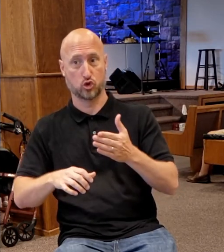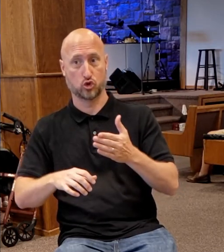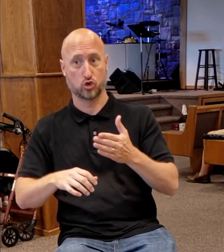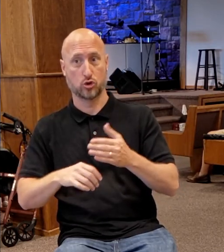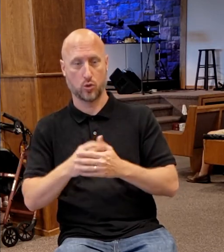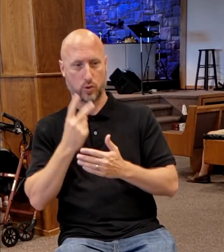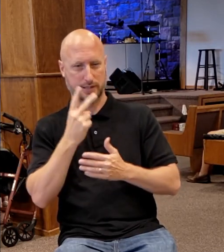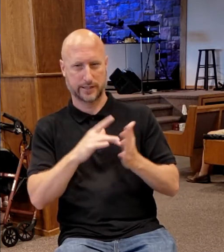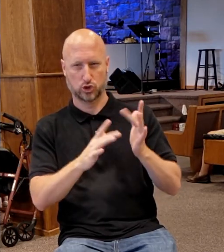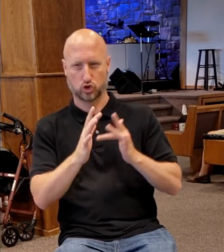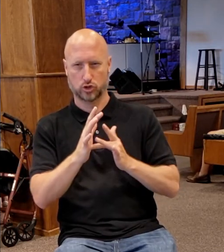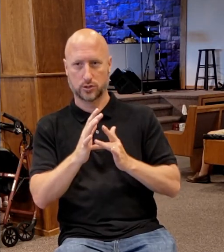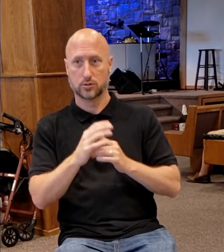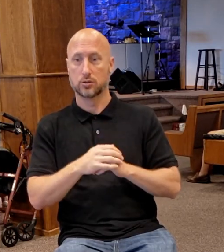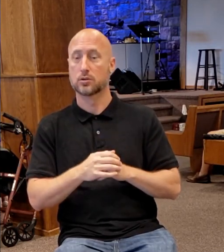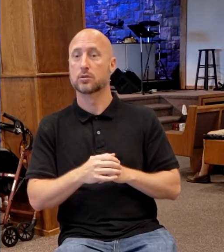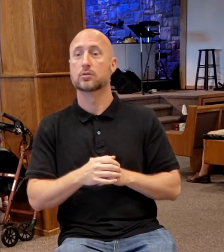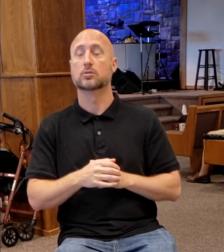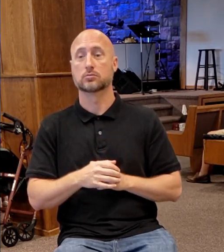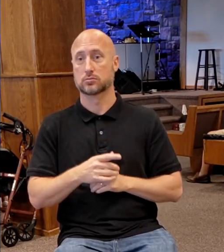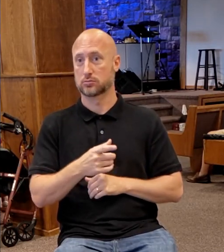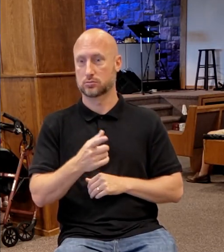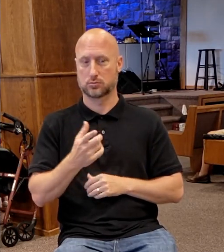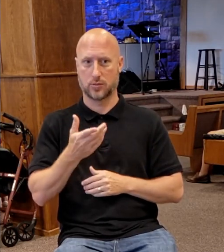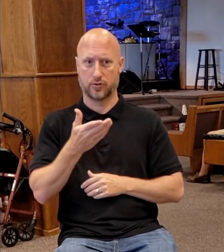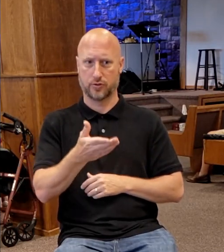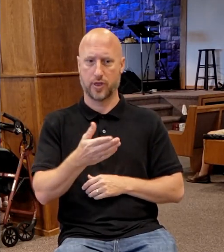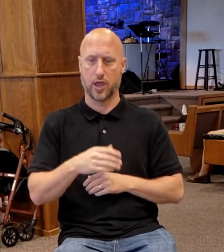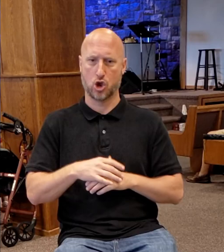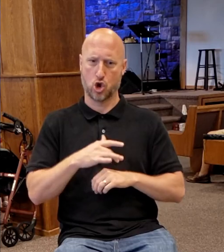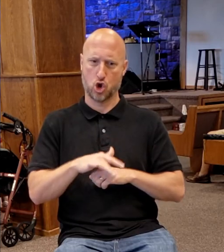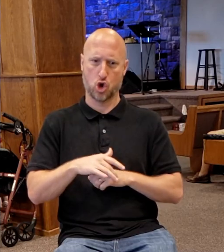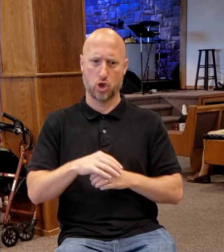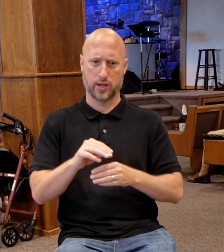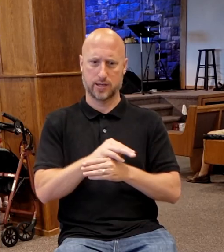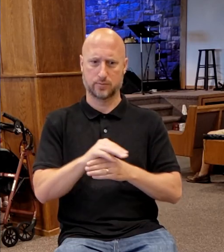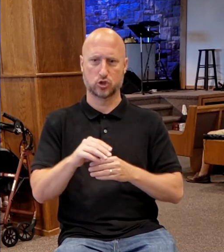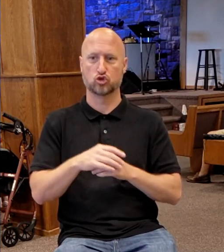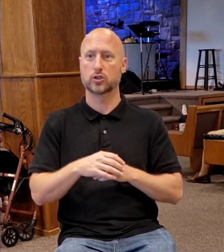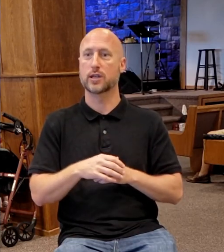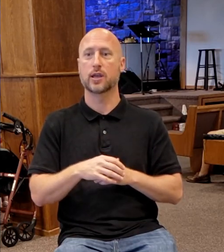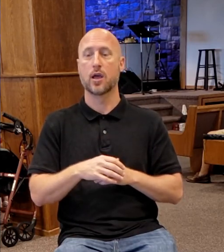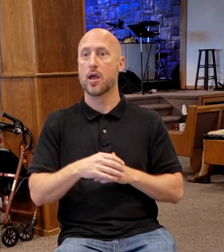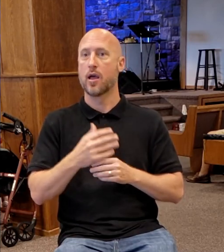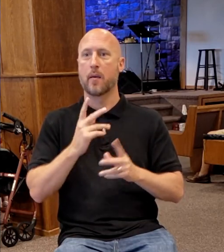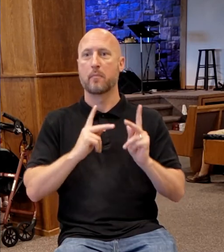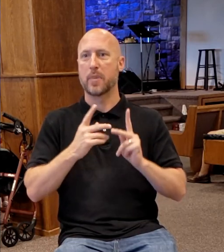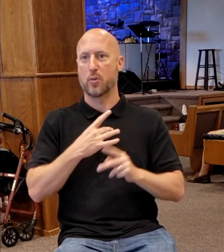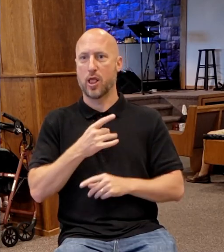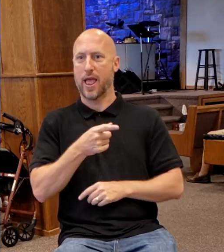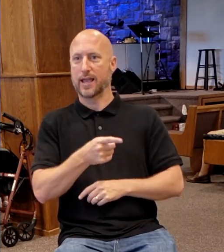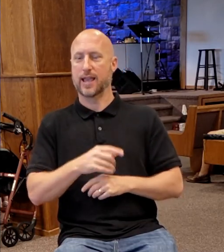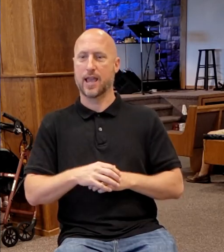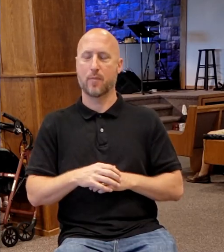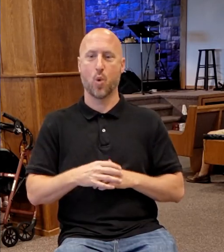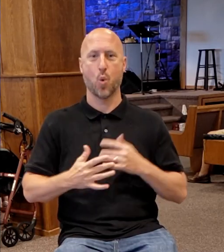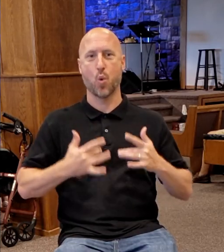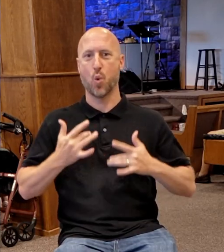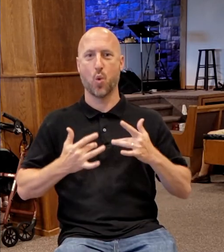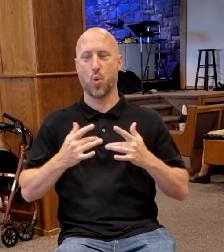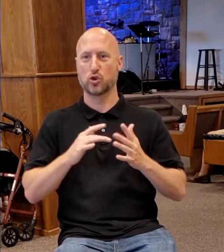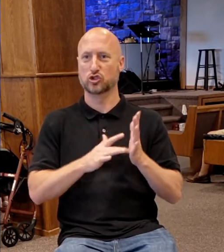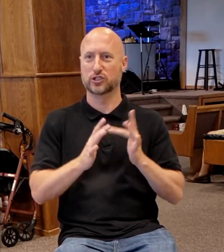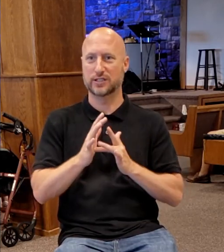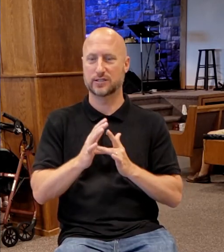Jesus, the early favor that was there in his ministry, has dissipated. Now, only among those who believe is there